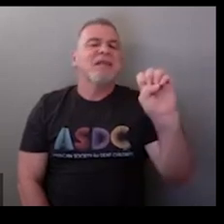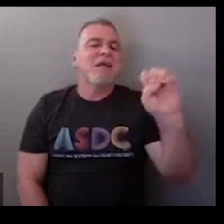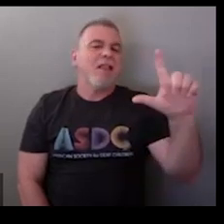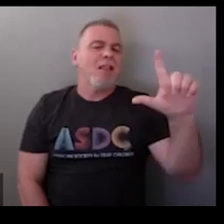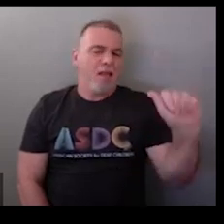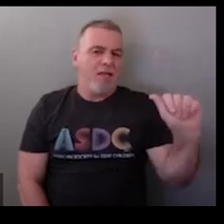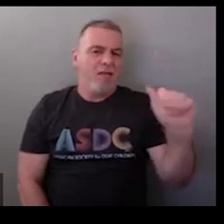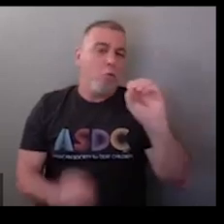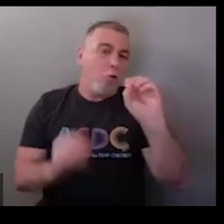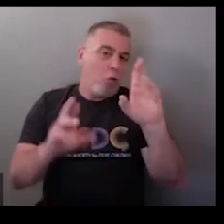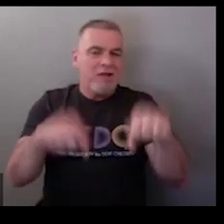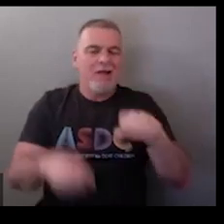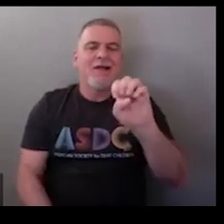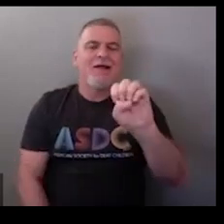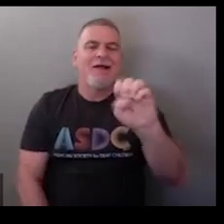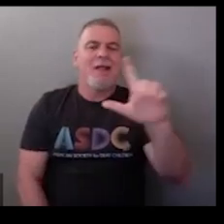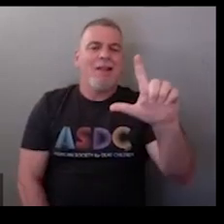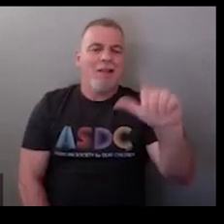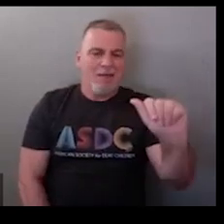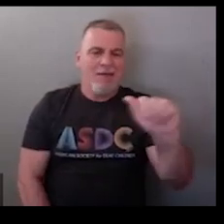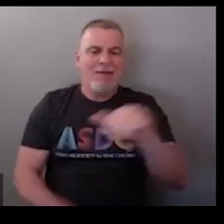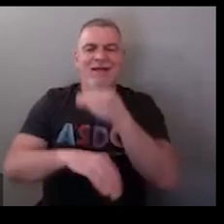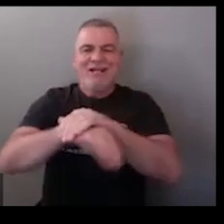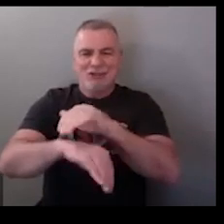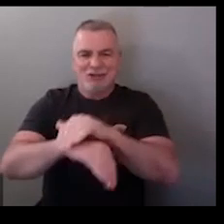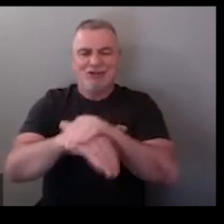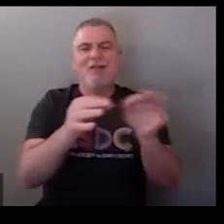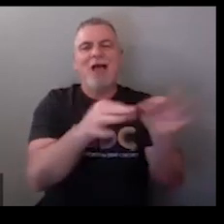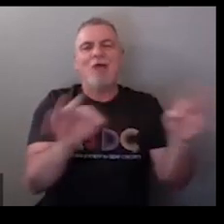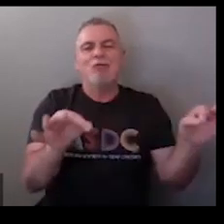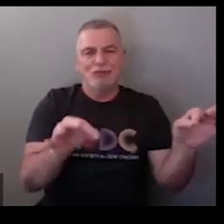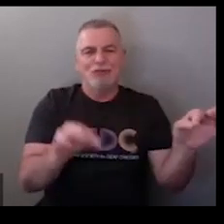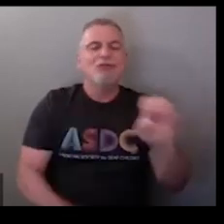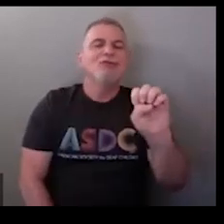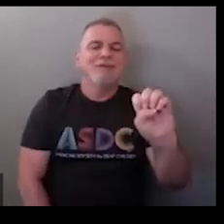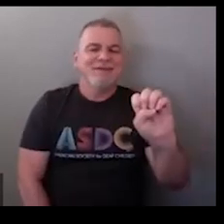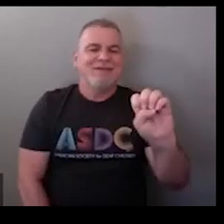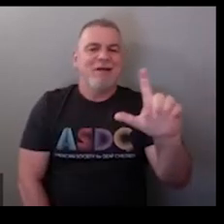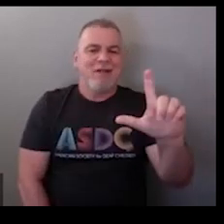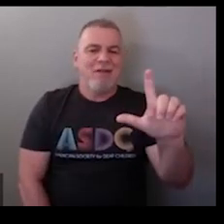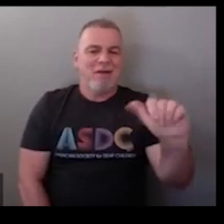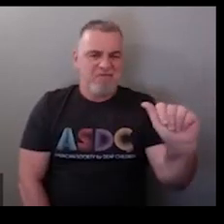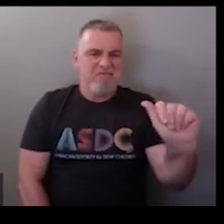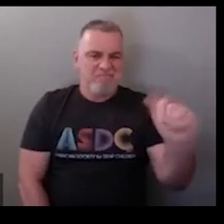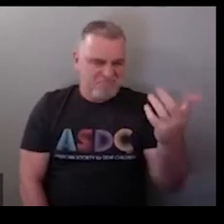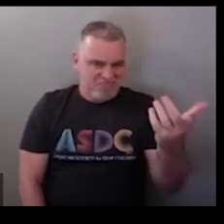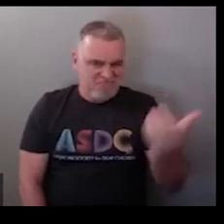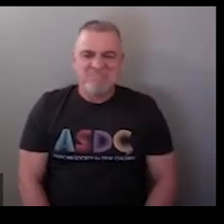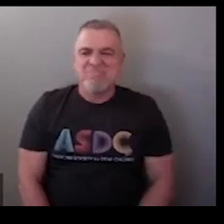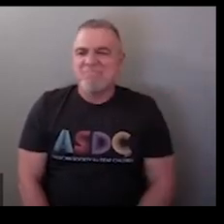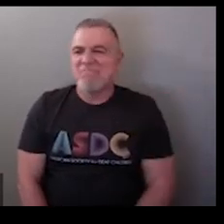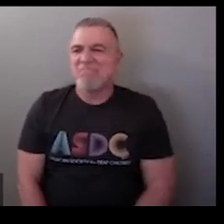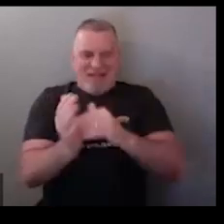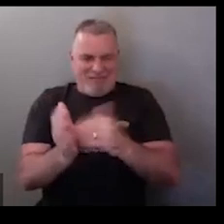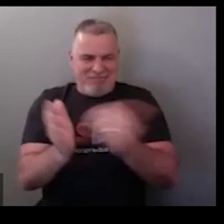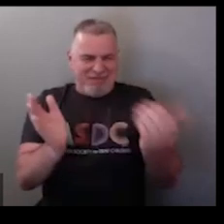oftentimes you see it abbreviated ela so you can do ela or english language arts so